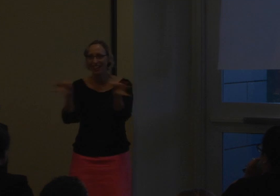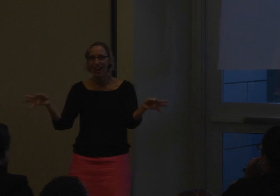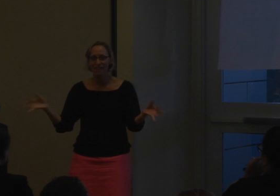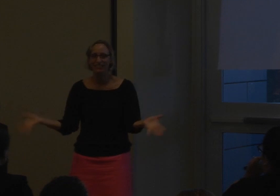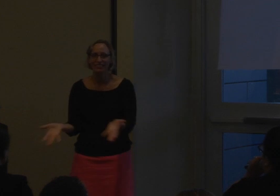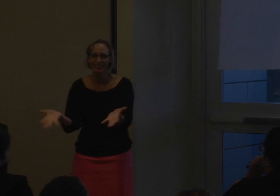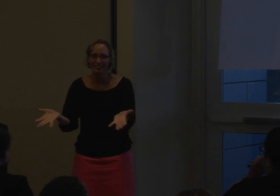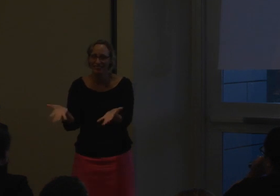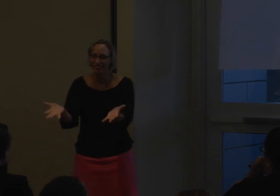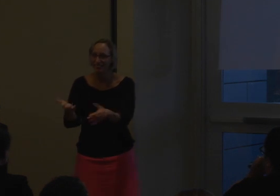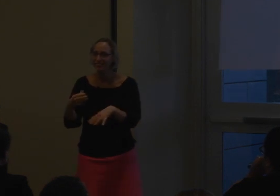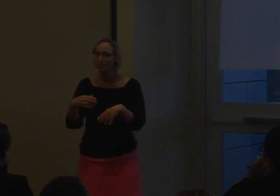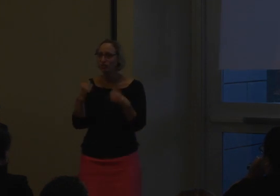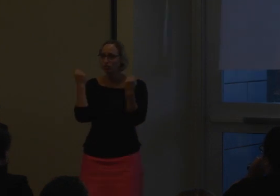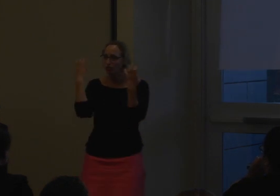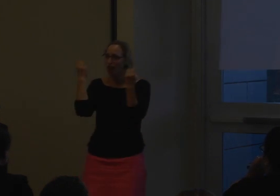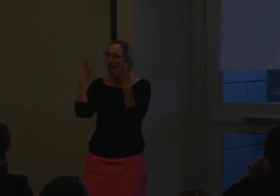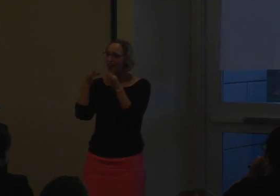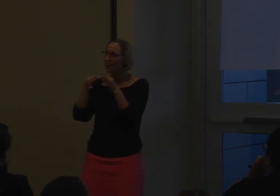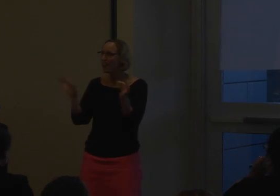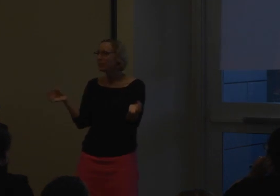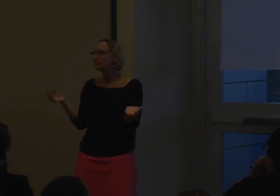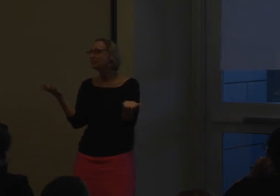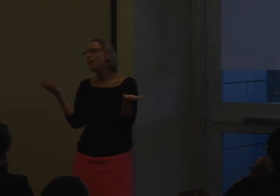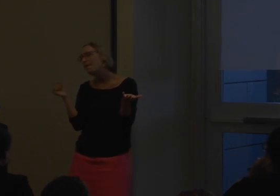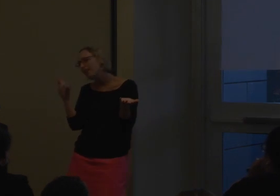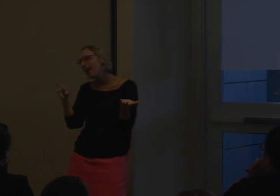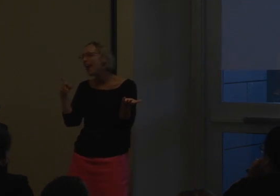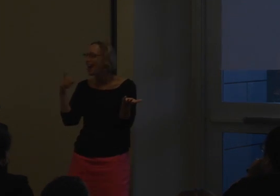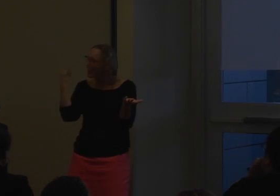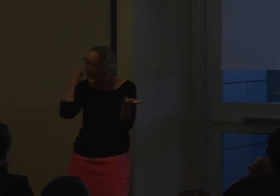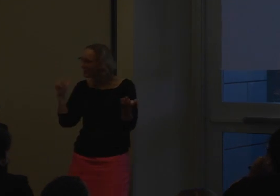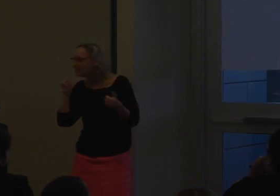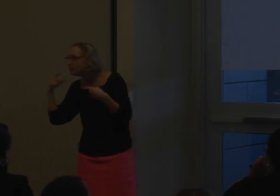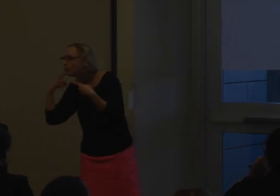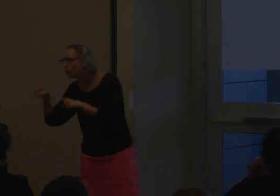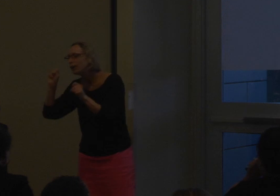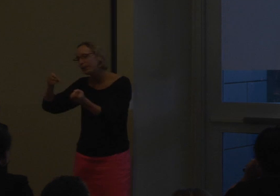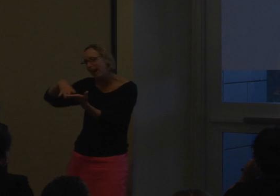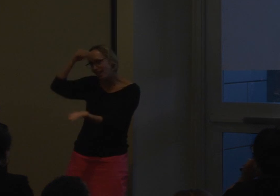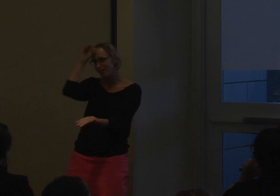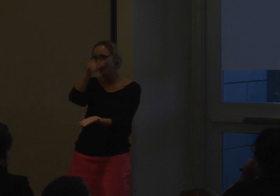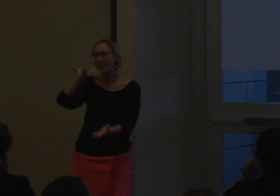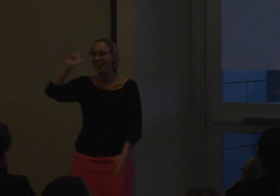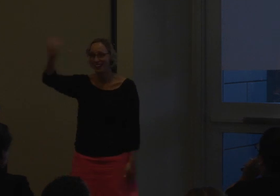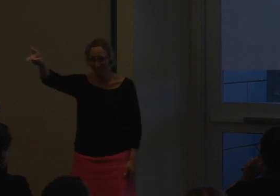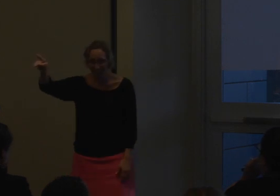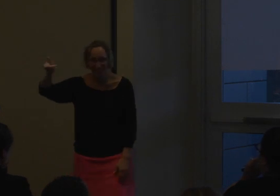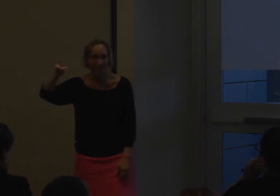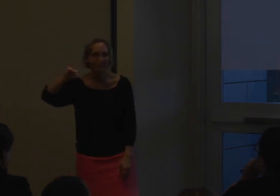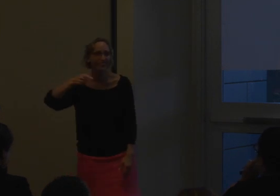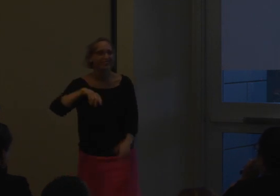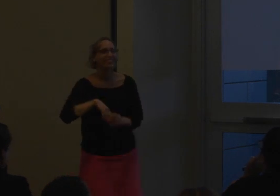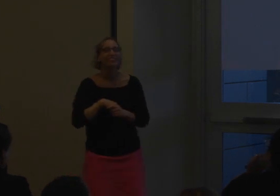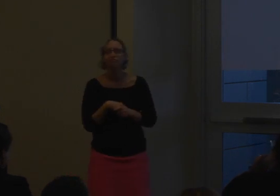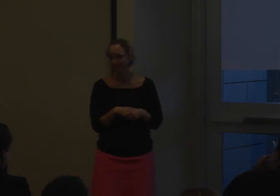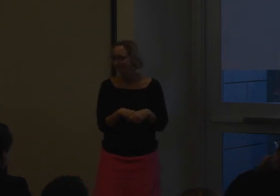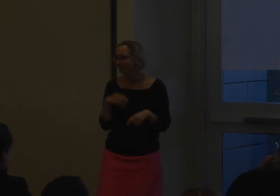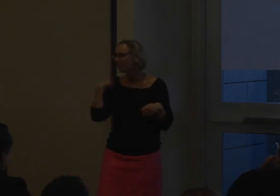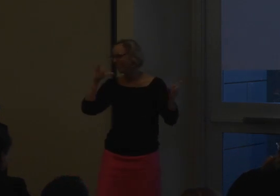was pushed upon the deaf community to encourage them to speak. So, okay, well, you know, if that didn't work, then you can learn sign